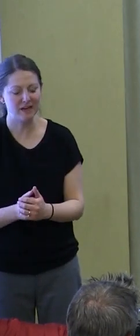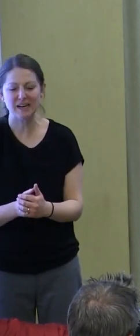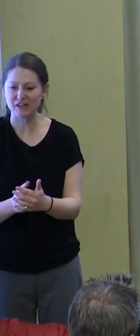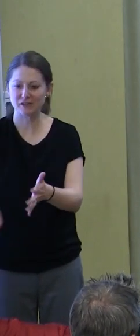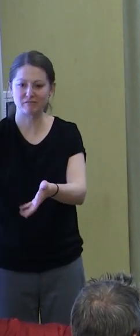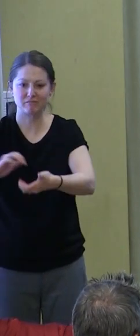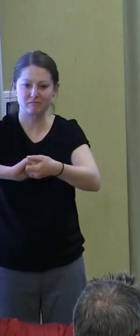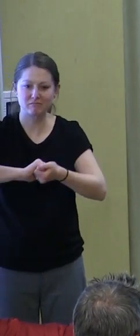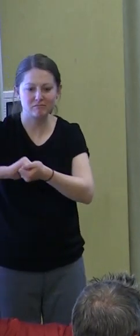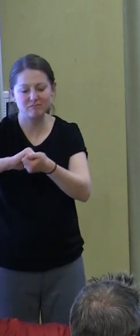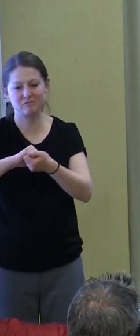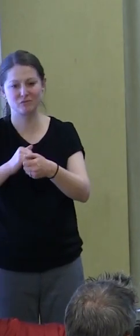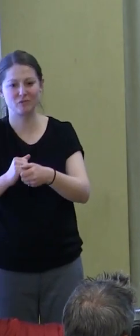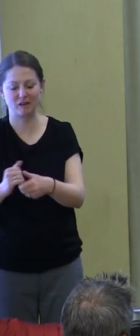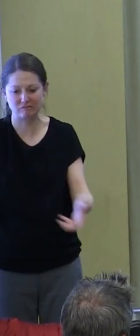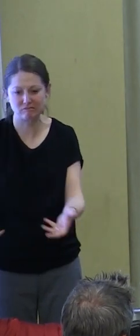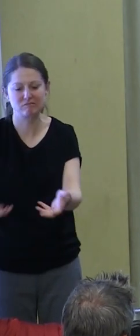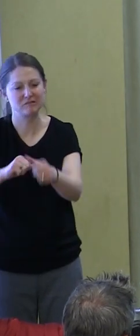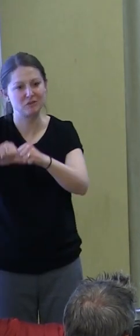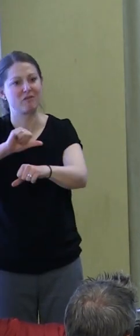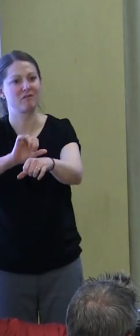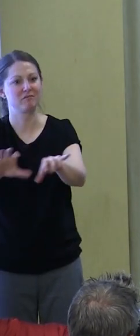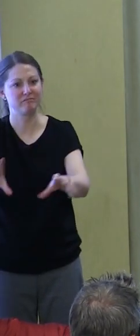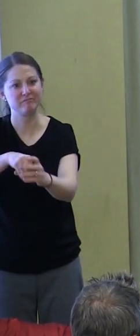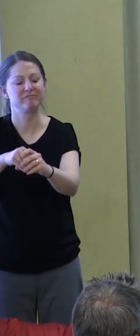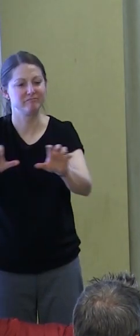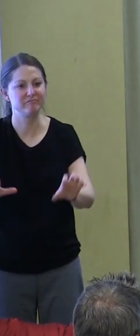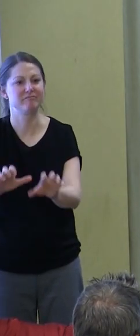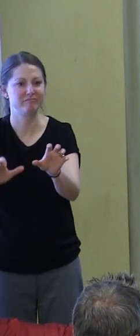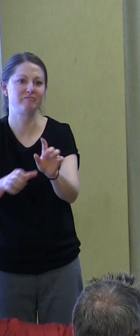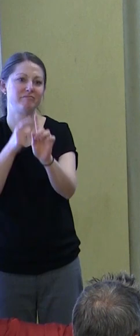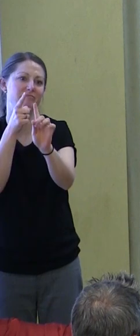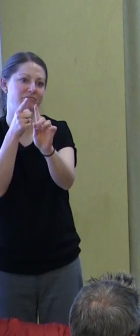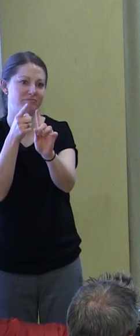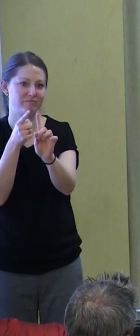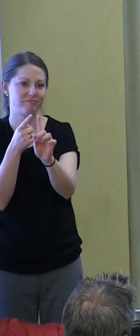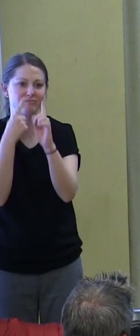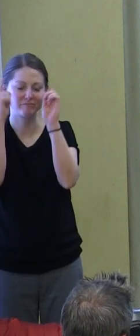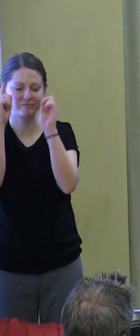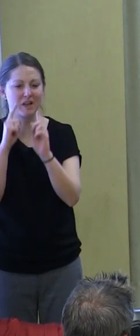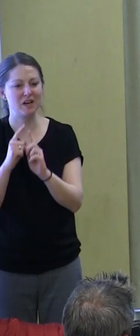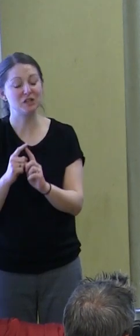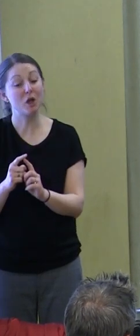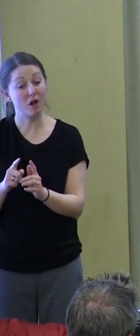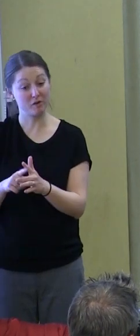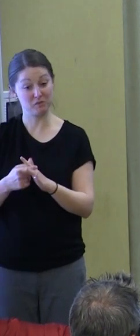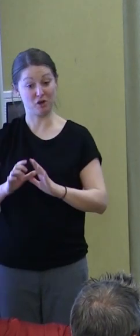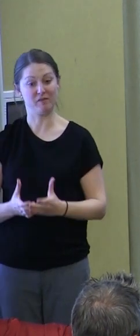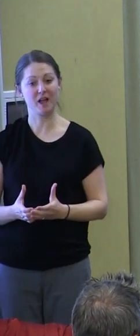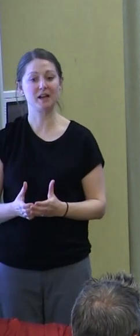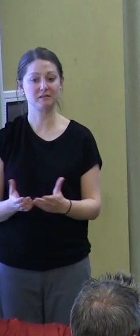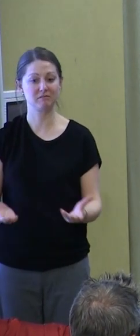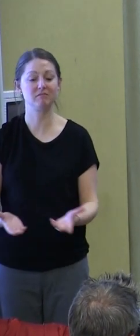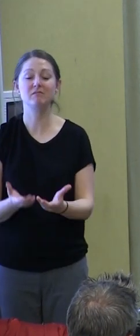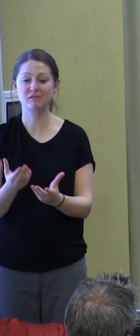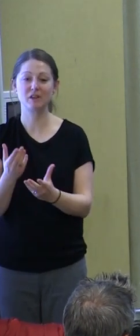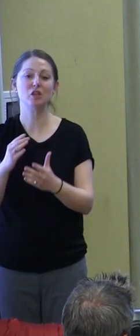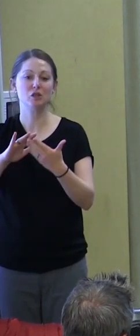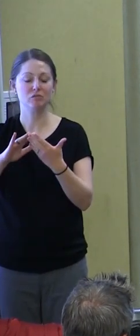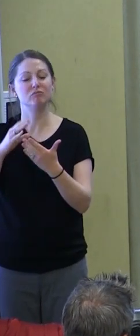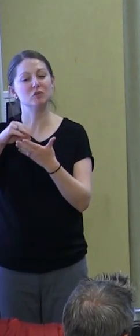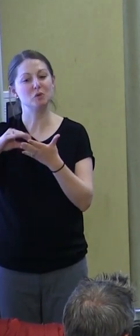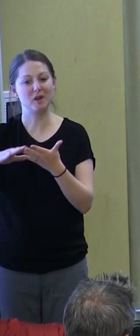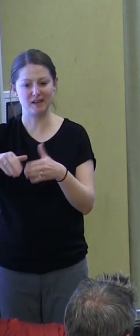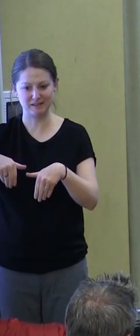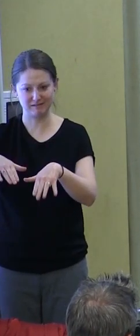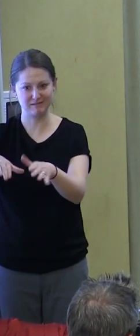orientation toward action and possibility. So from the start of the course, I get students out in the community